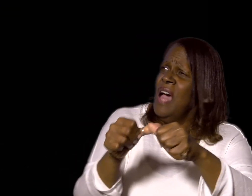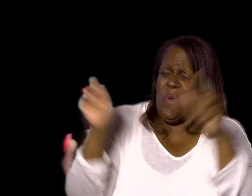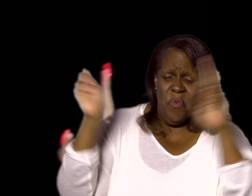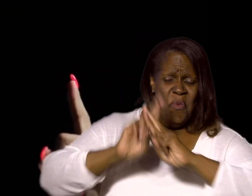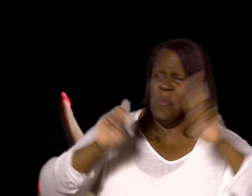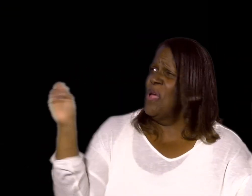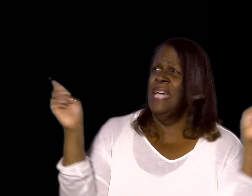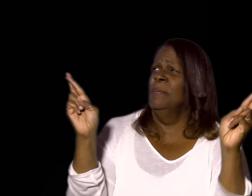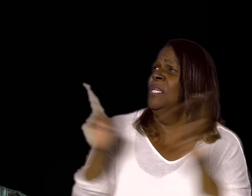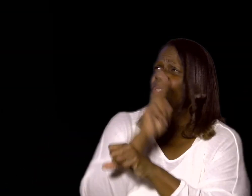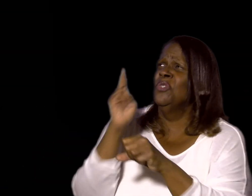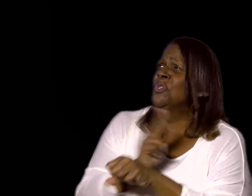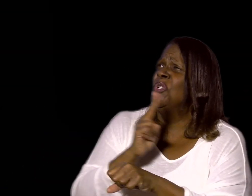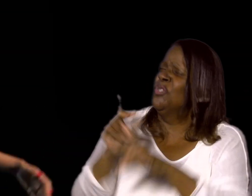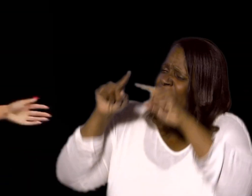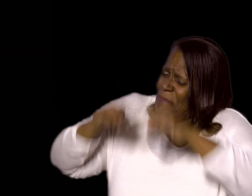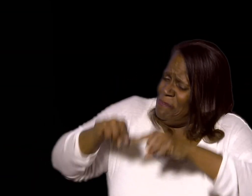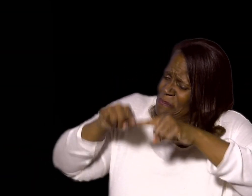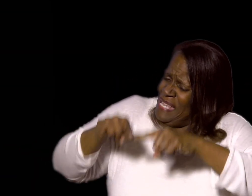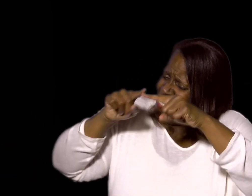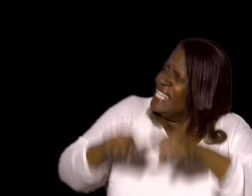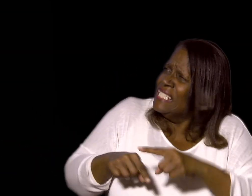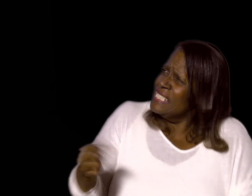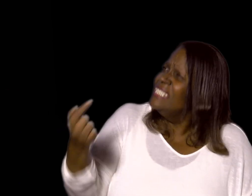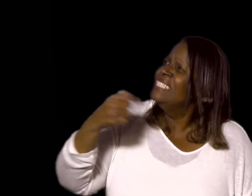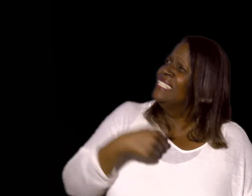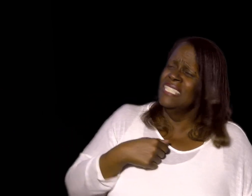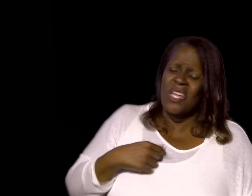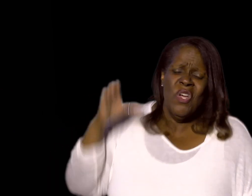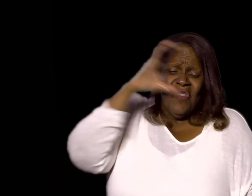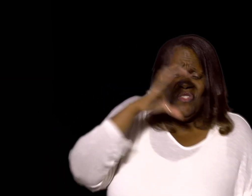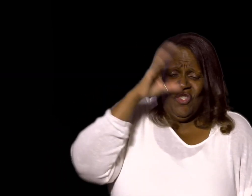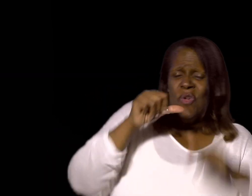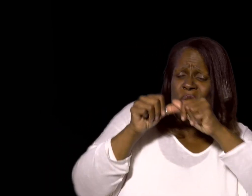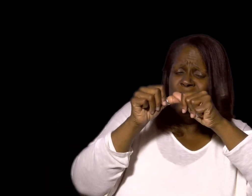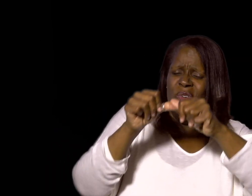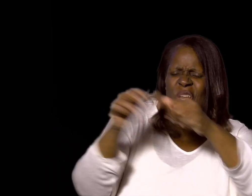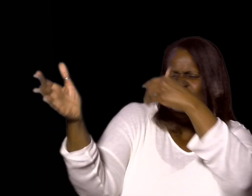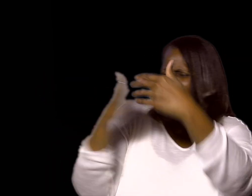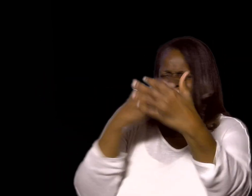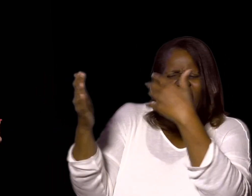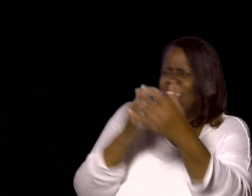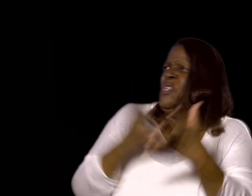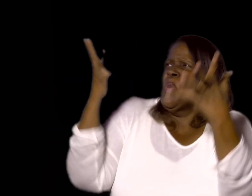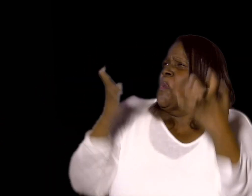used by you You can count on me Hey, you don't have to look no further Whatever you want me to do